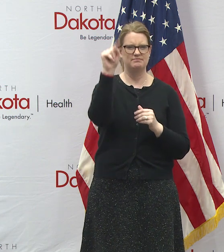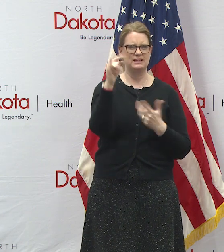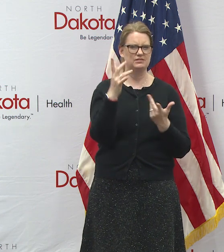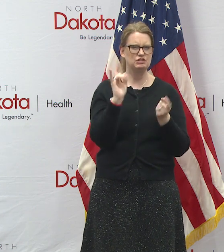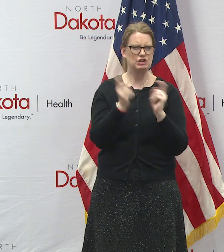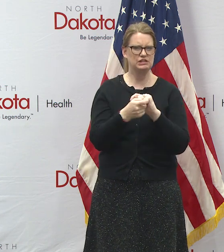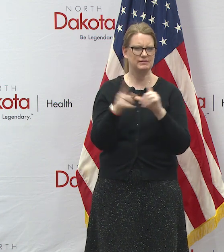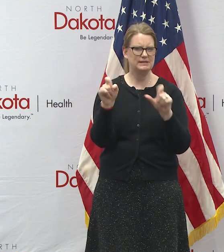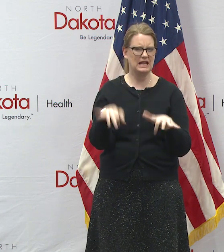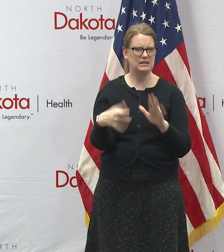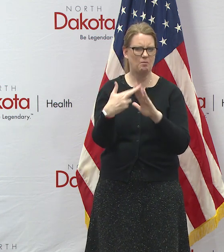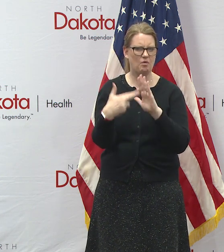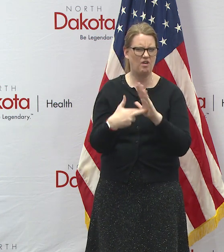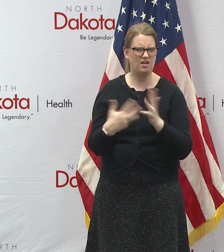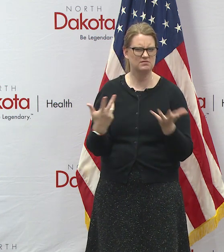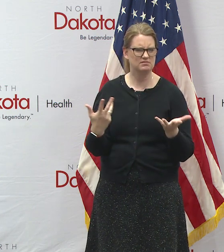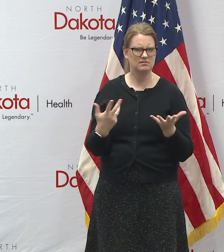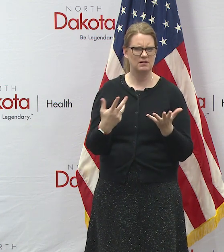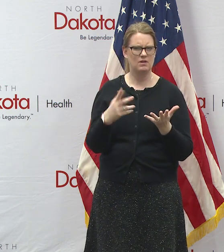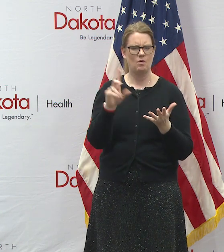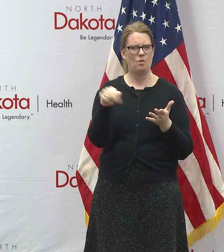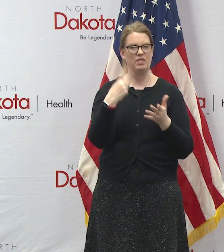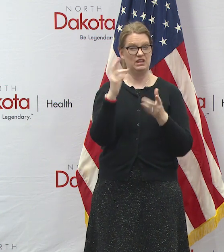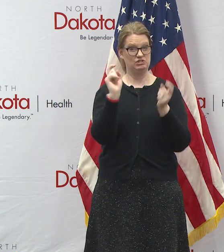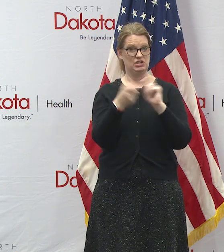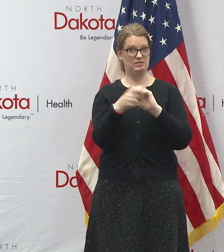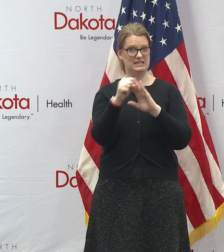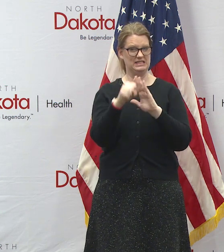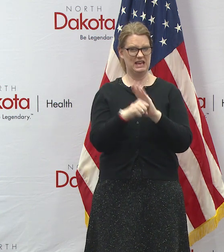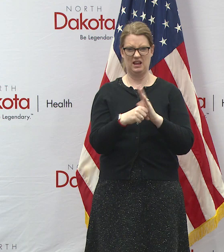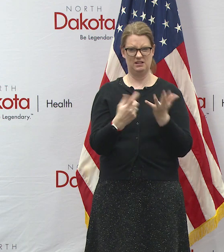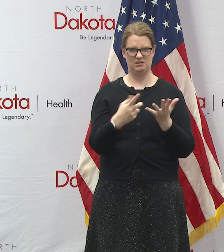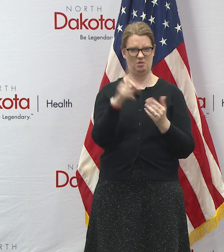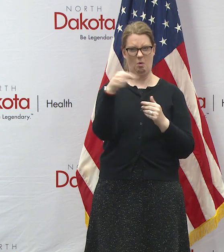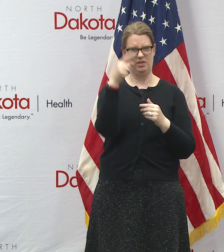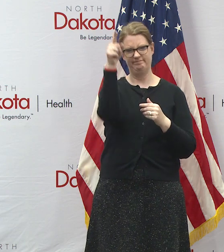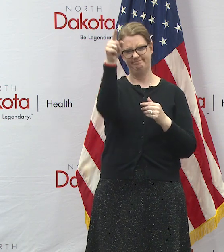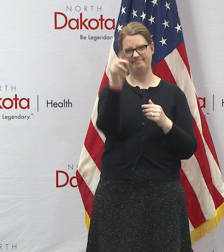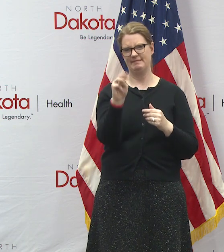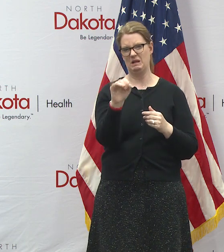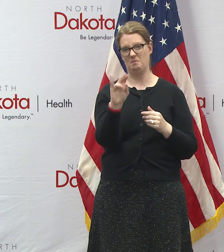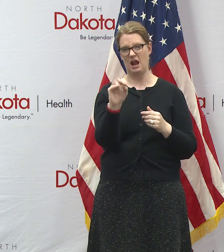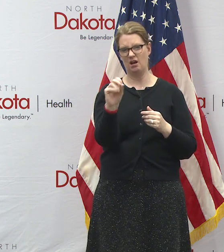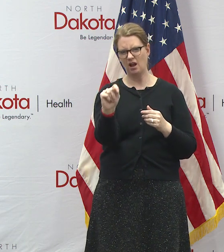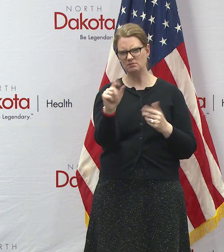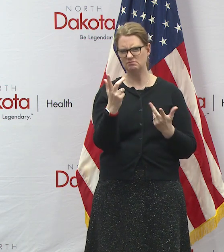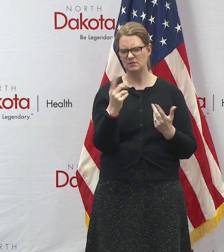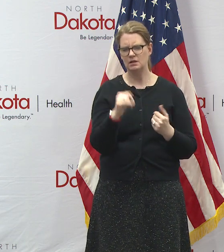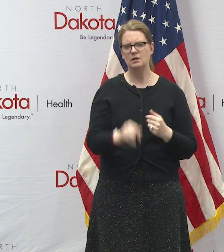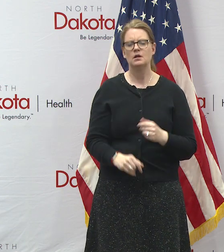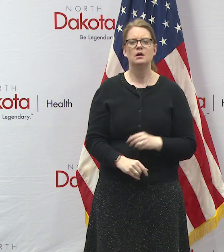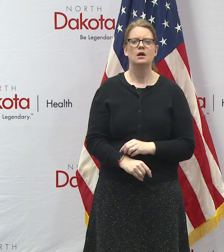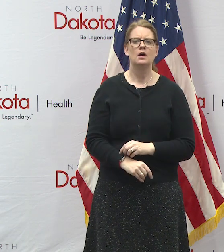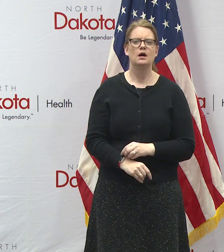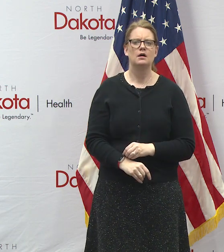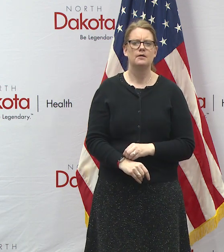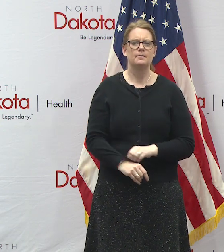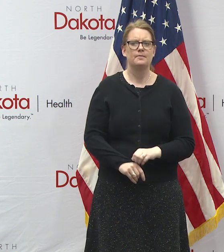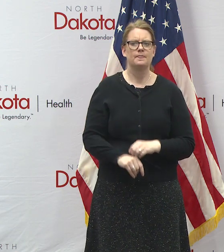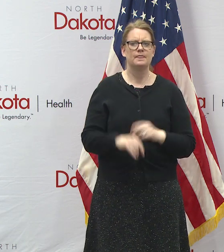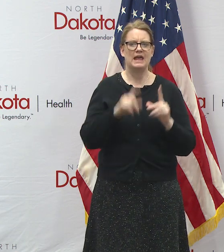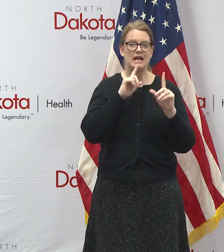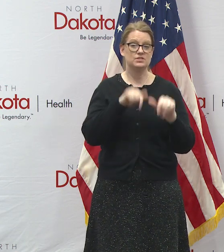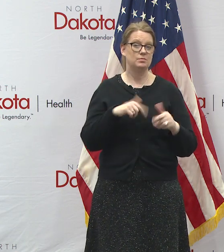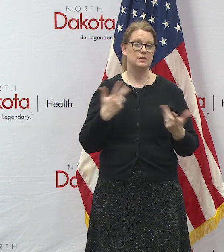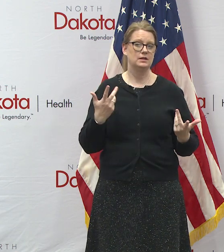testing protocols and wondering if that was a change in the state or just a minot thing i think that was the question uh and uh the